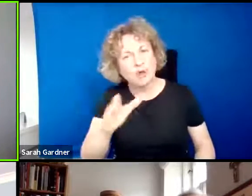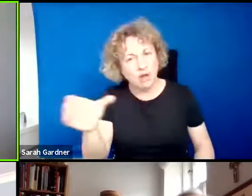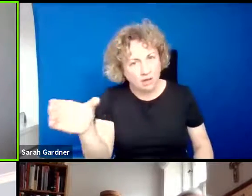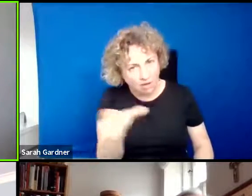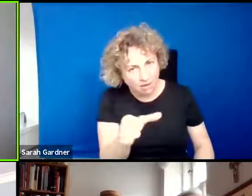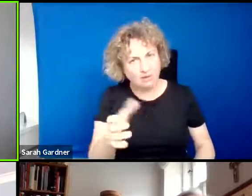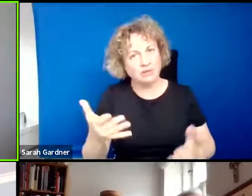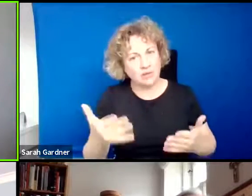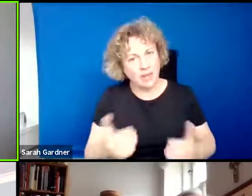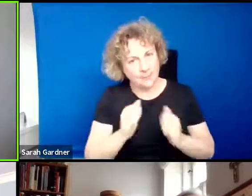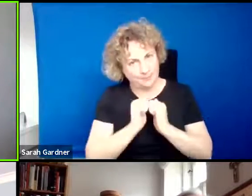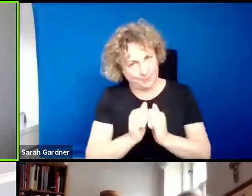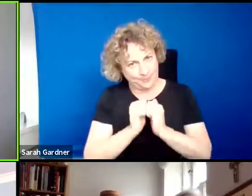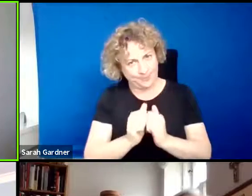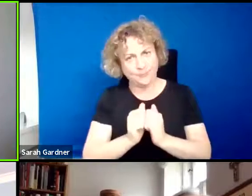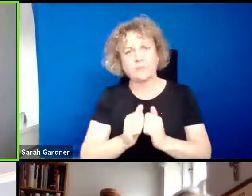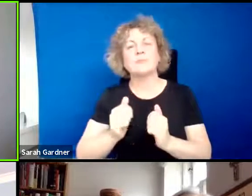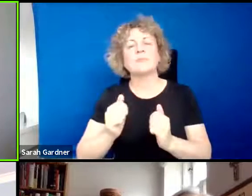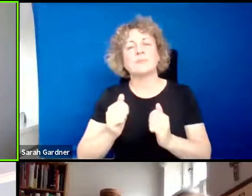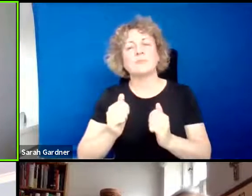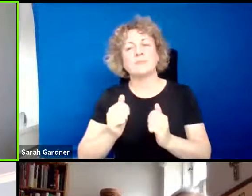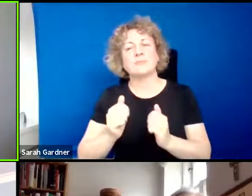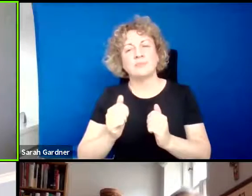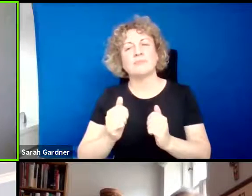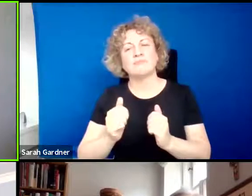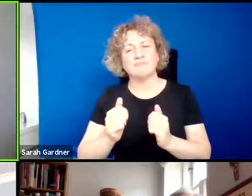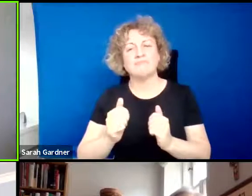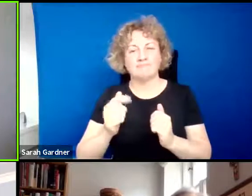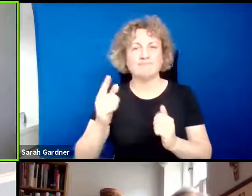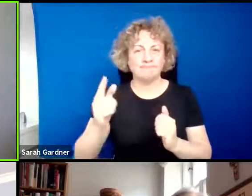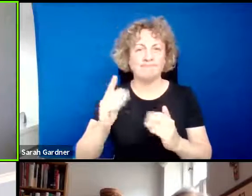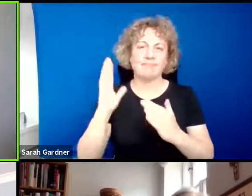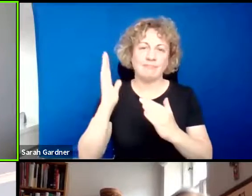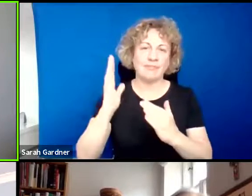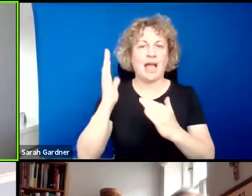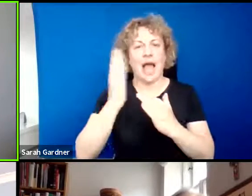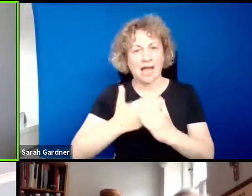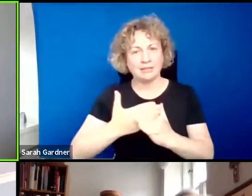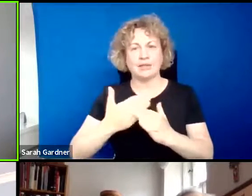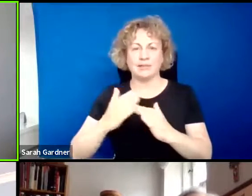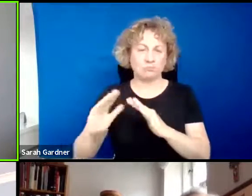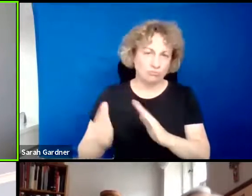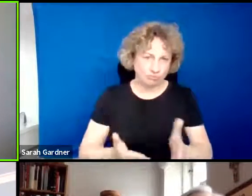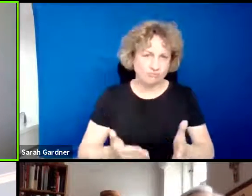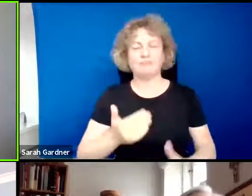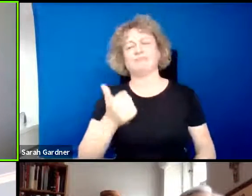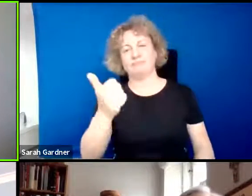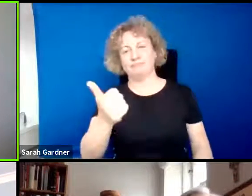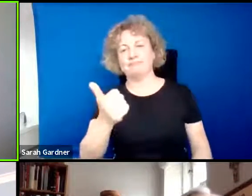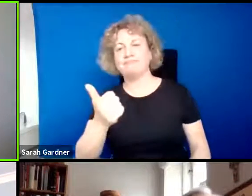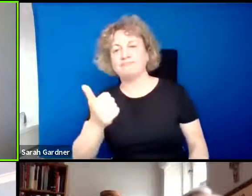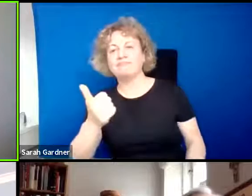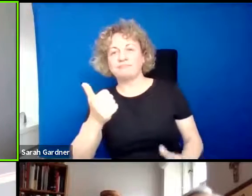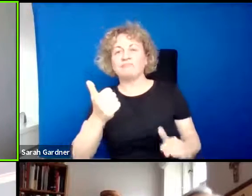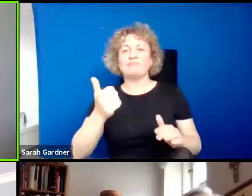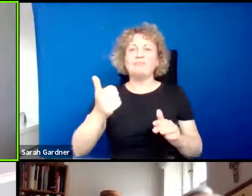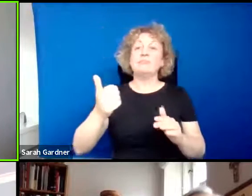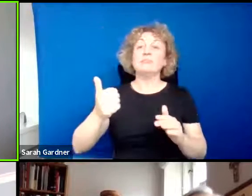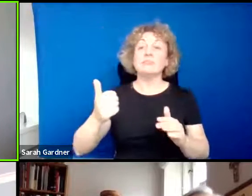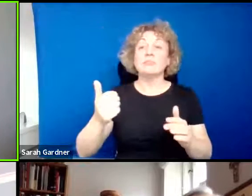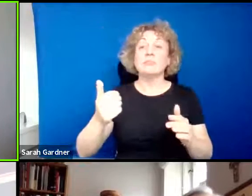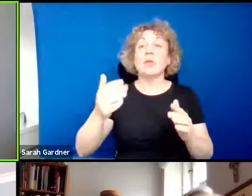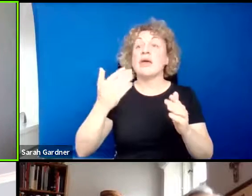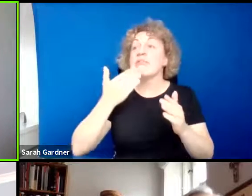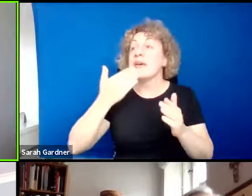We really appreciate you making this presentation possible for all of us to understand and follow. Thanks to everyone who came and joined,